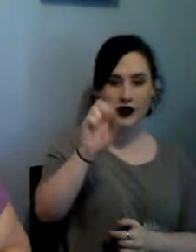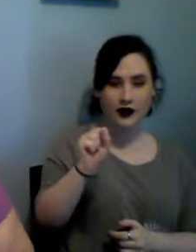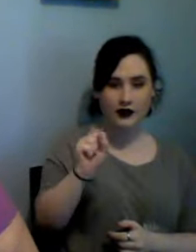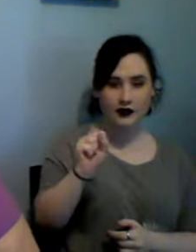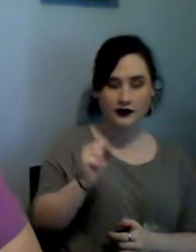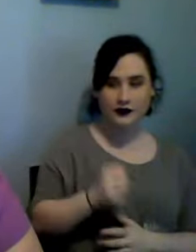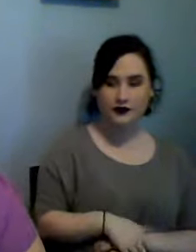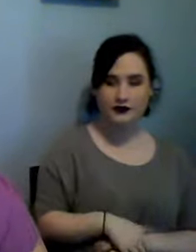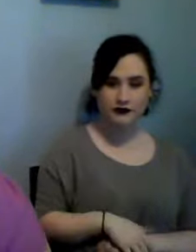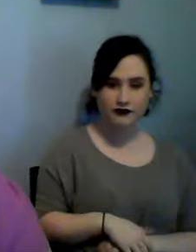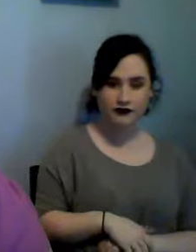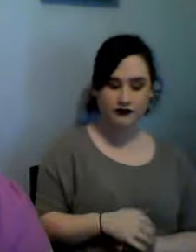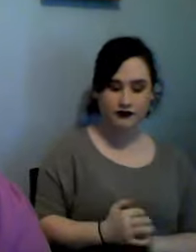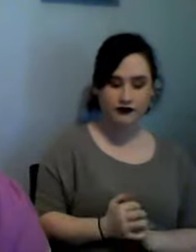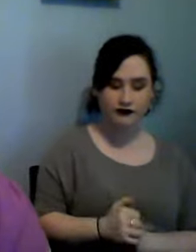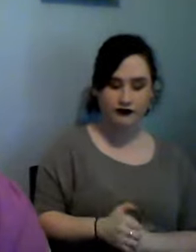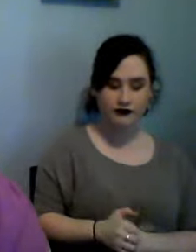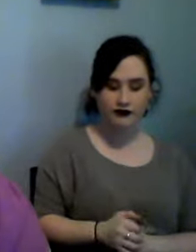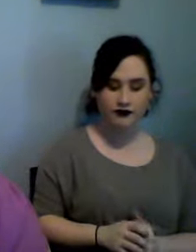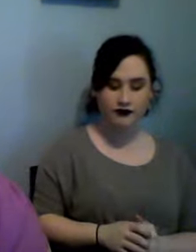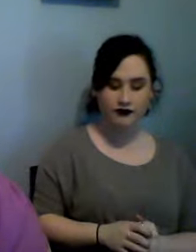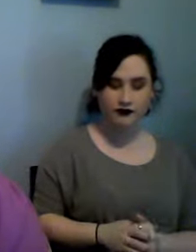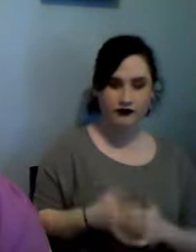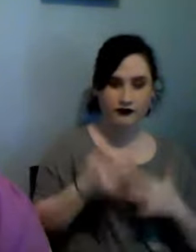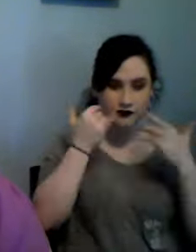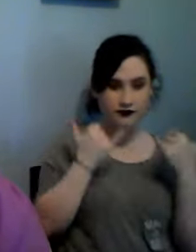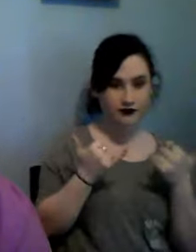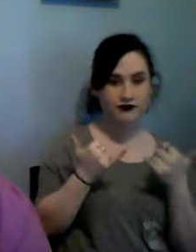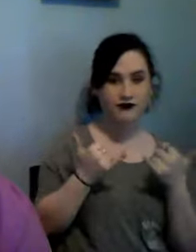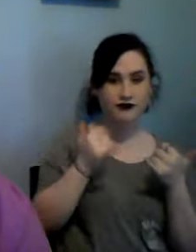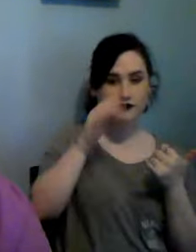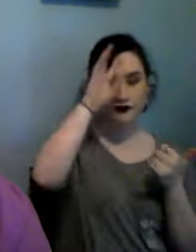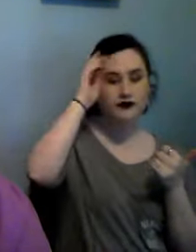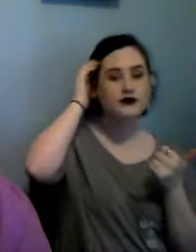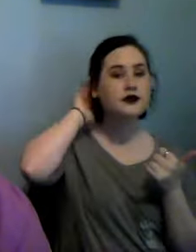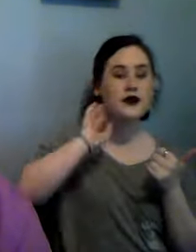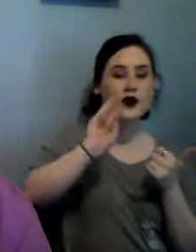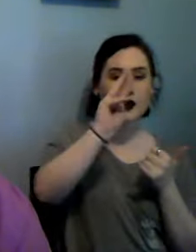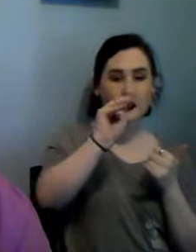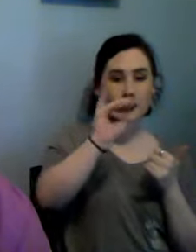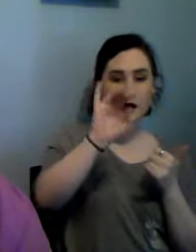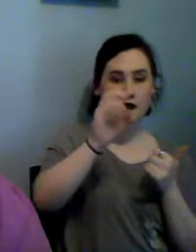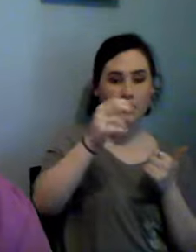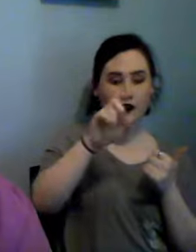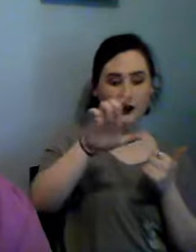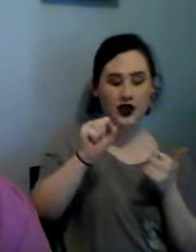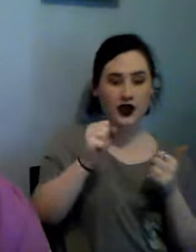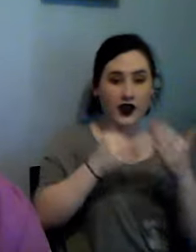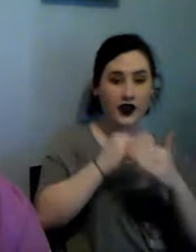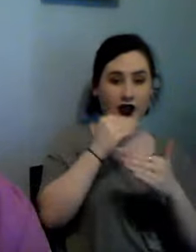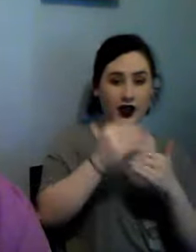now Michelle the next two charts that I purchased are your fault